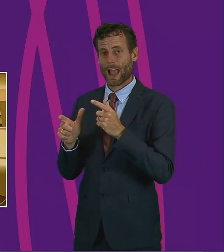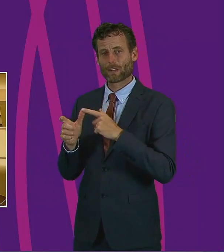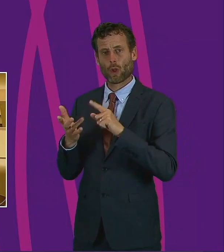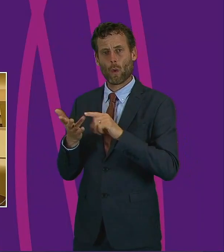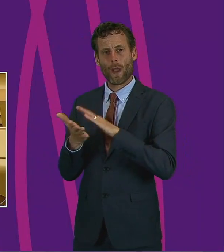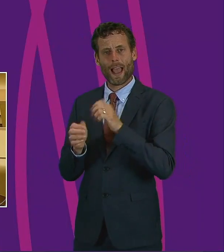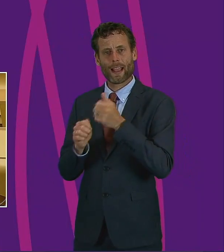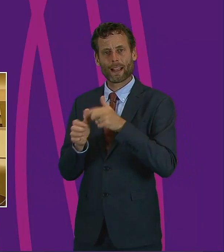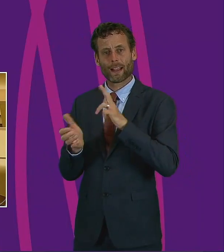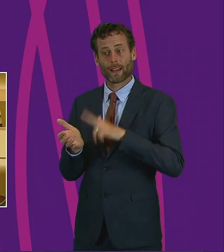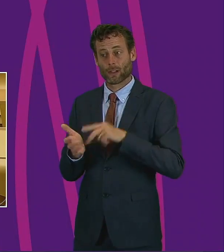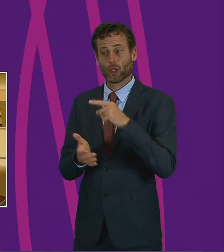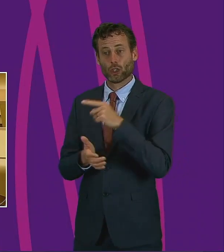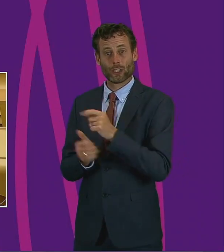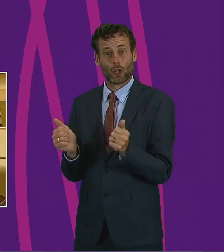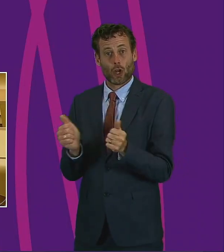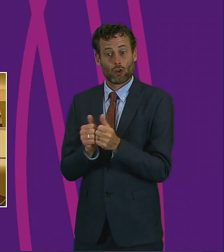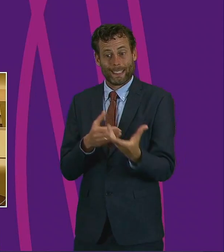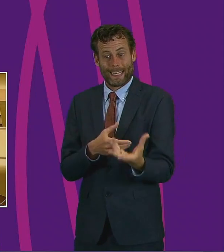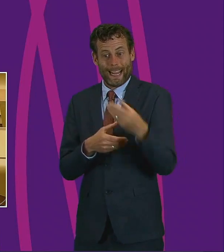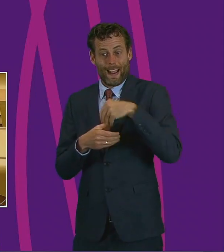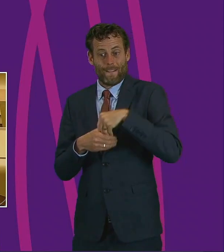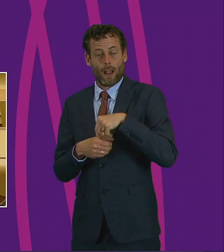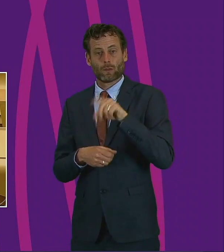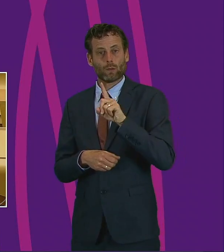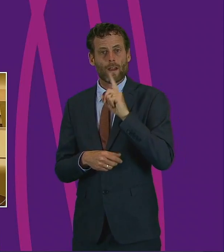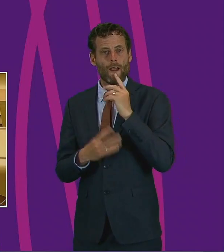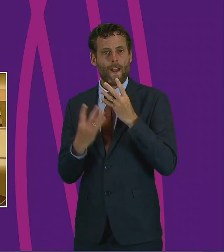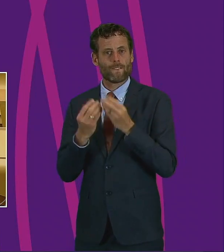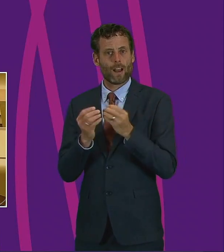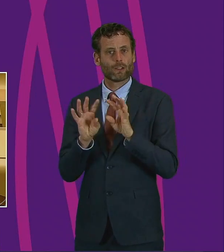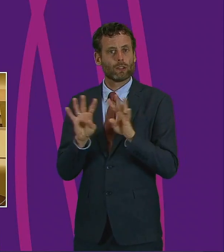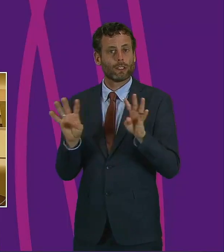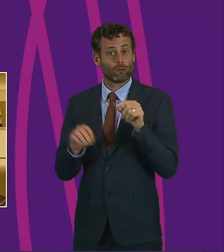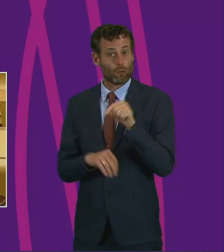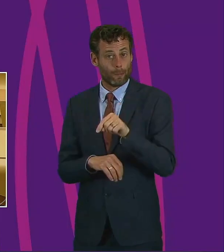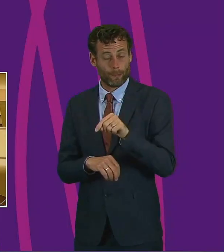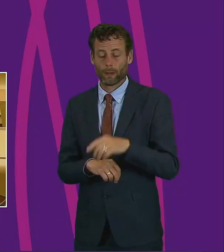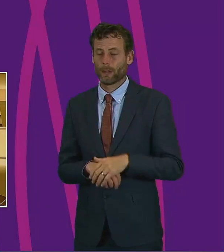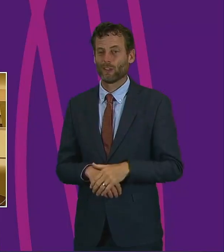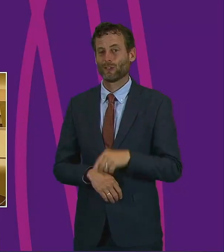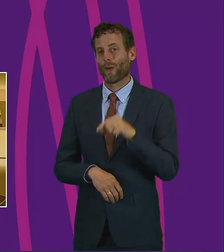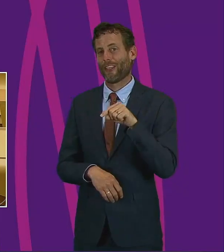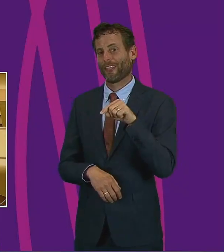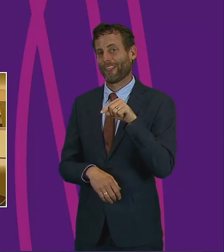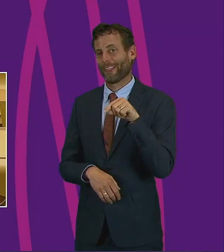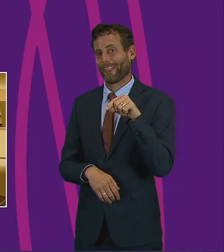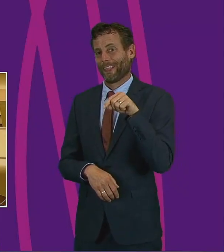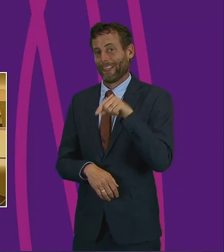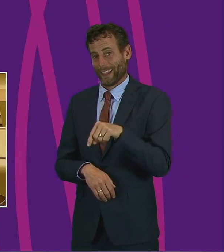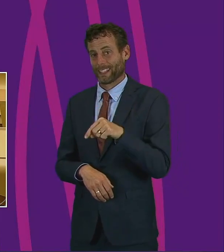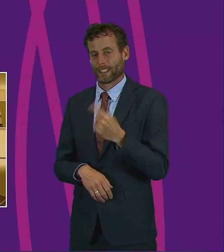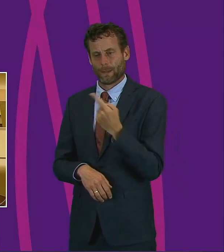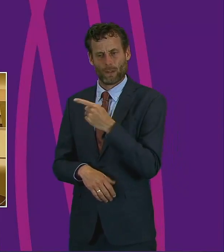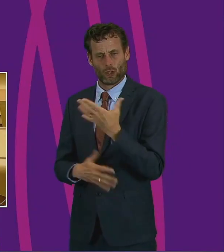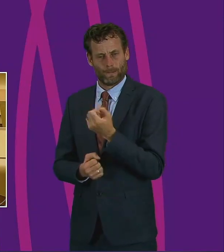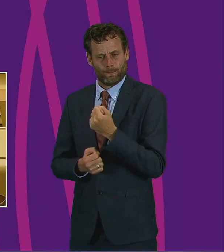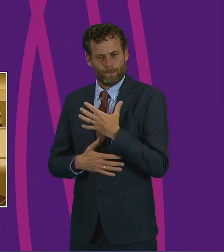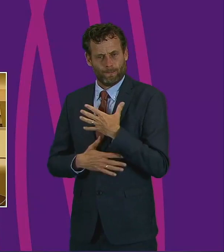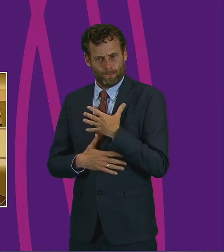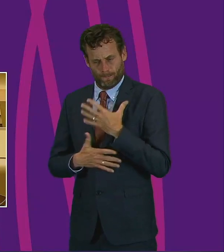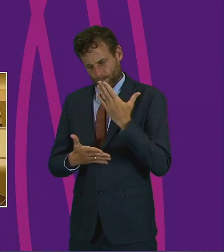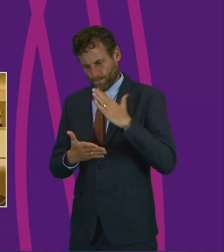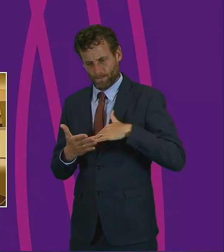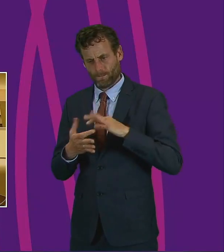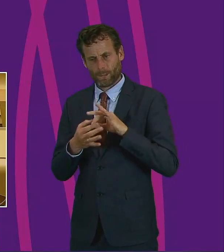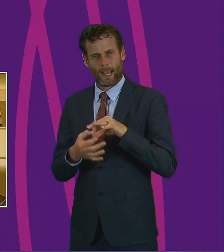accepted an invitation to be on the advisory group. This is obviously something she is very expert